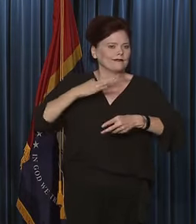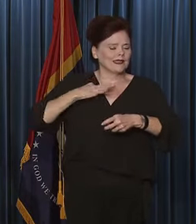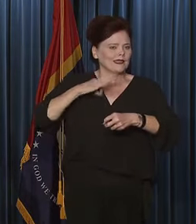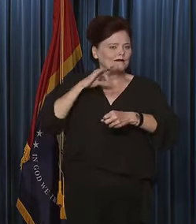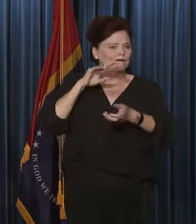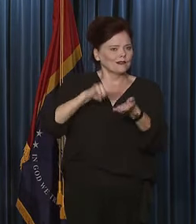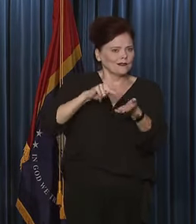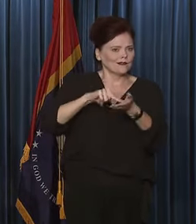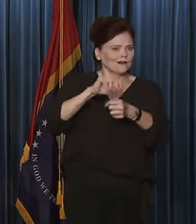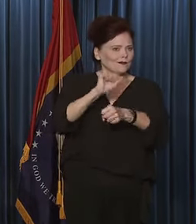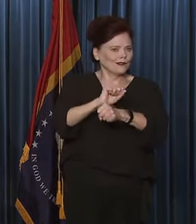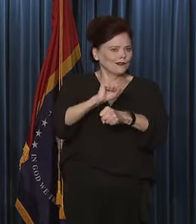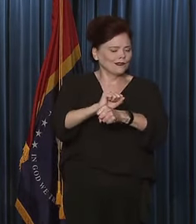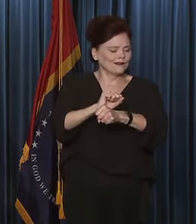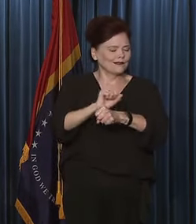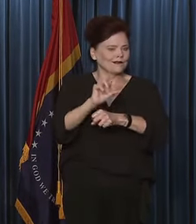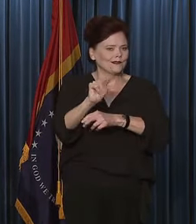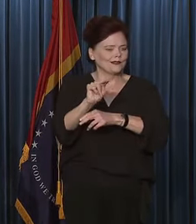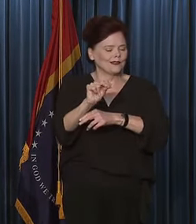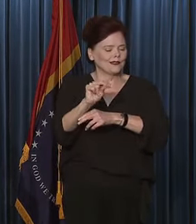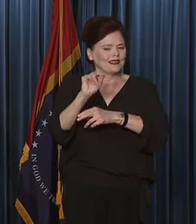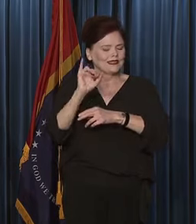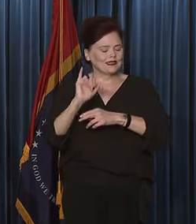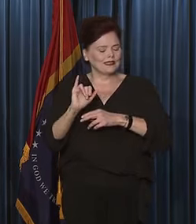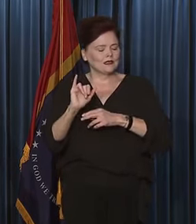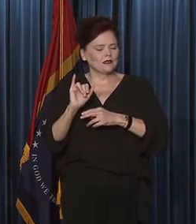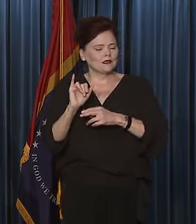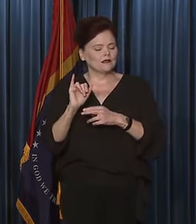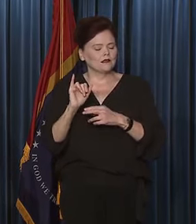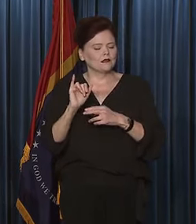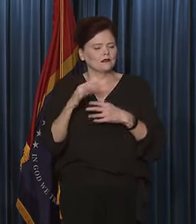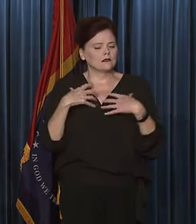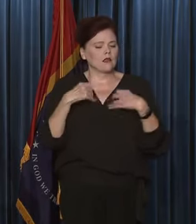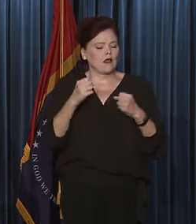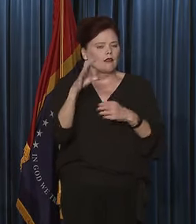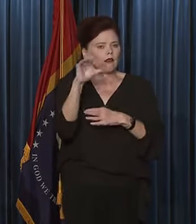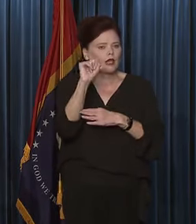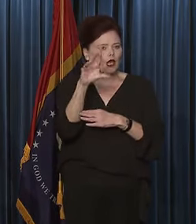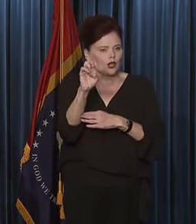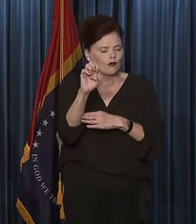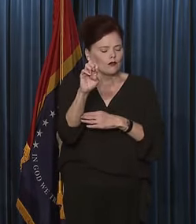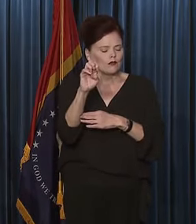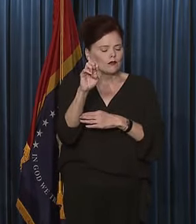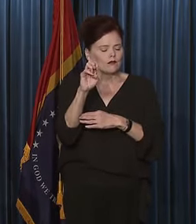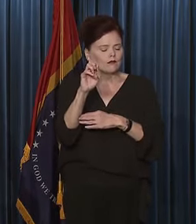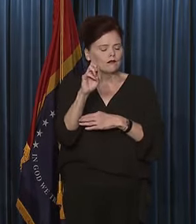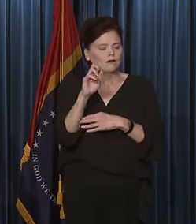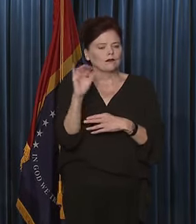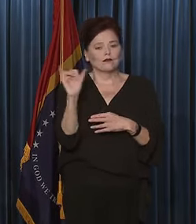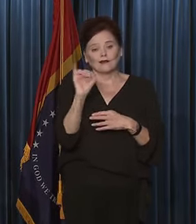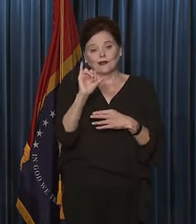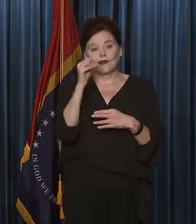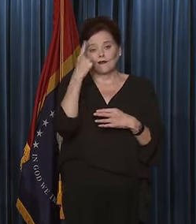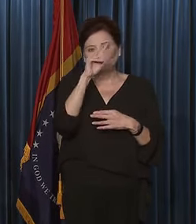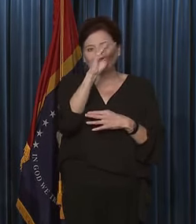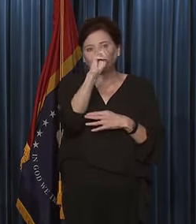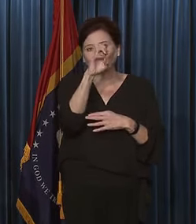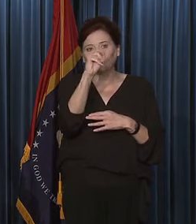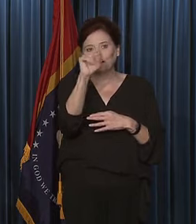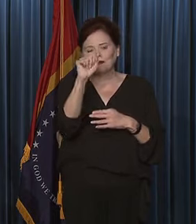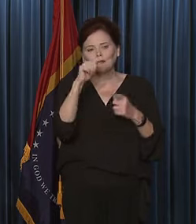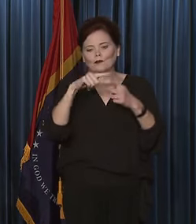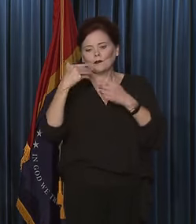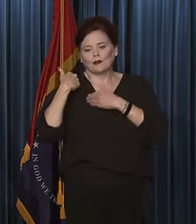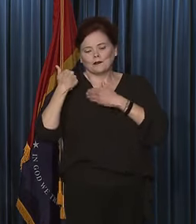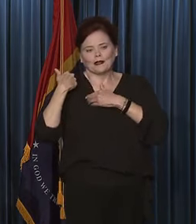nurses here. I think it's a, it's a, it's a, a health care, no, no more than it is for MIMA's responsibility